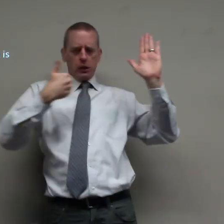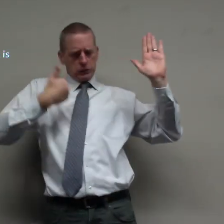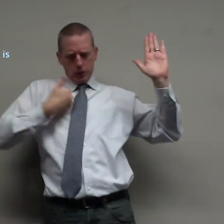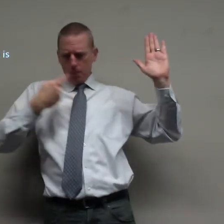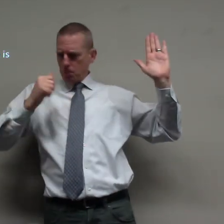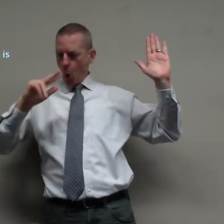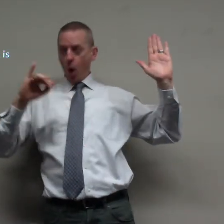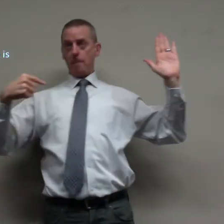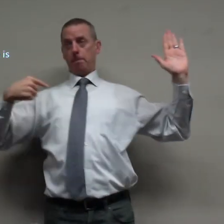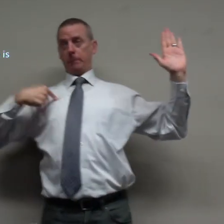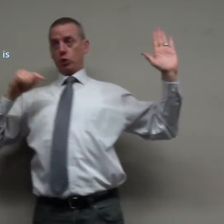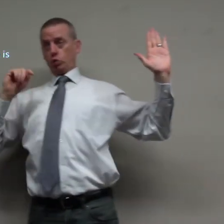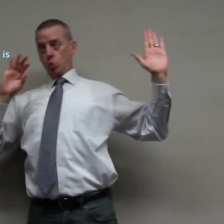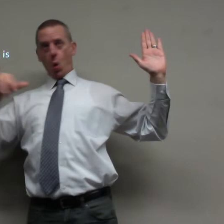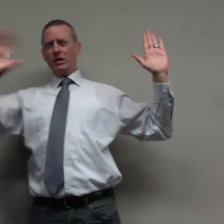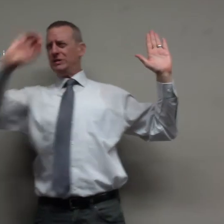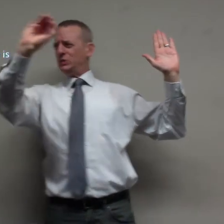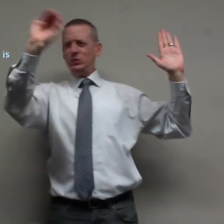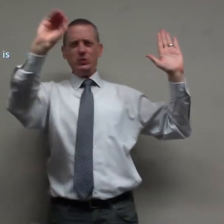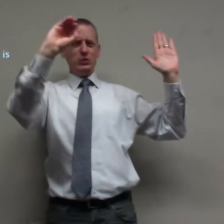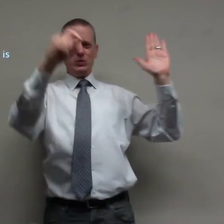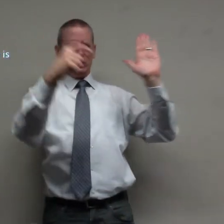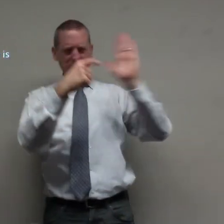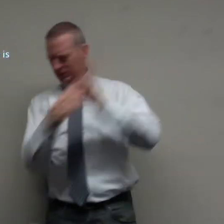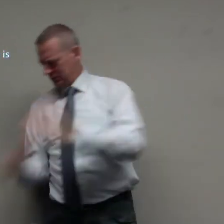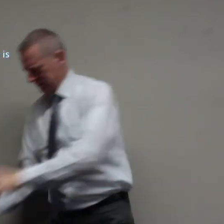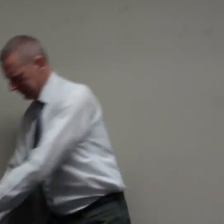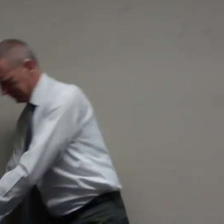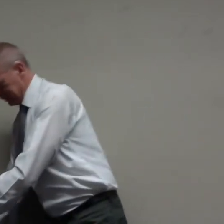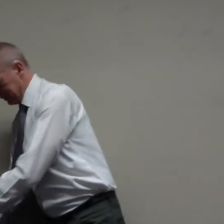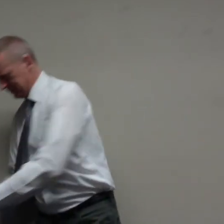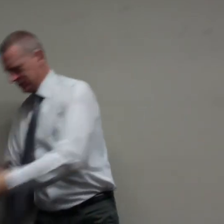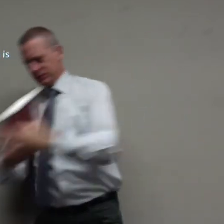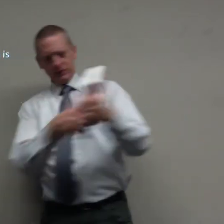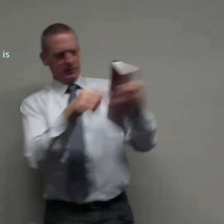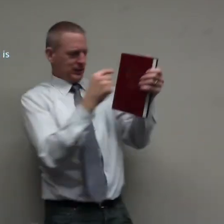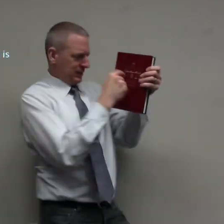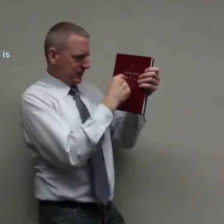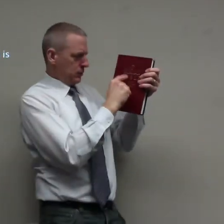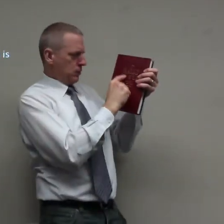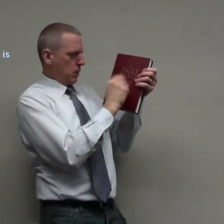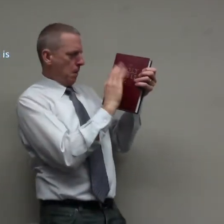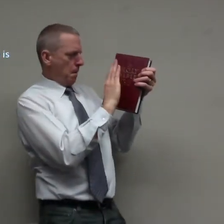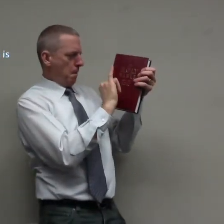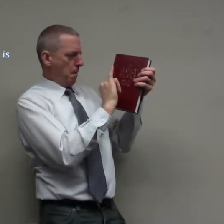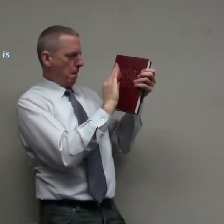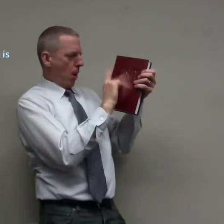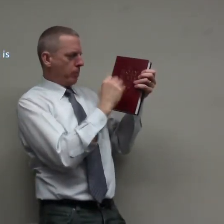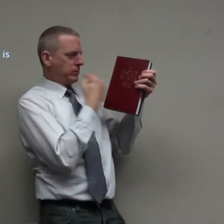it's not what I call it saying it's what the Bible is saying